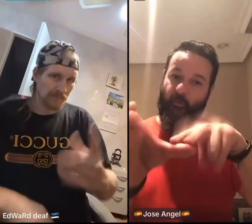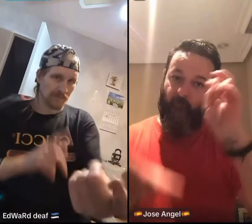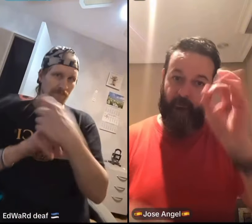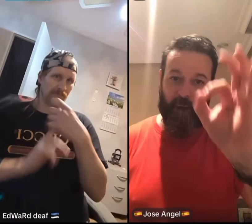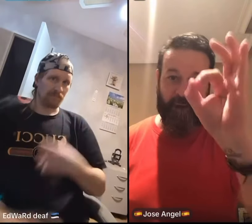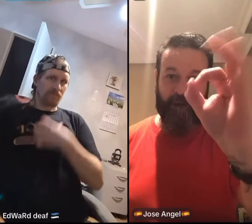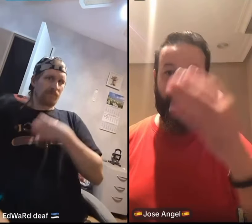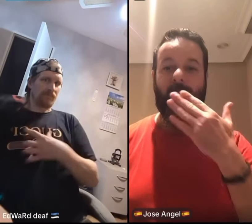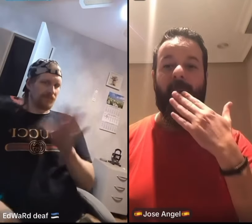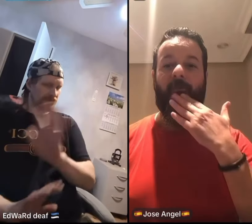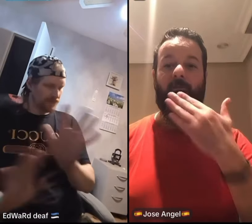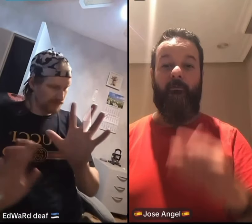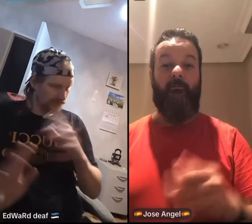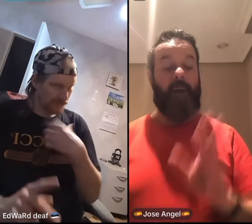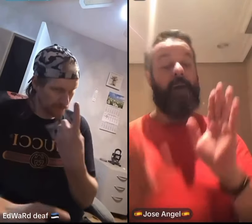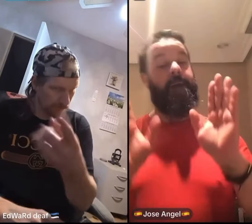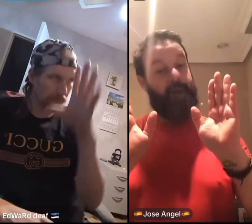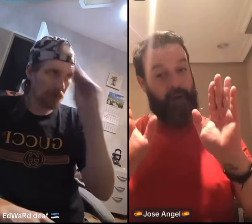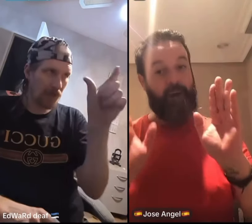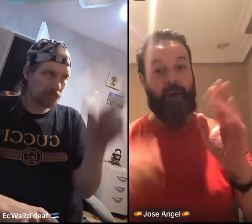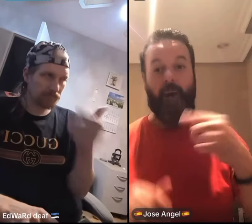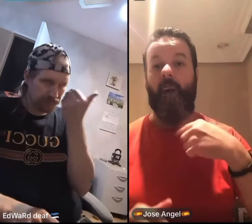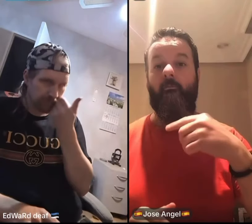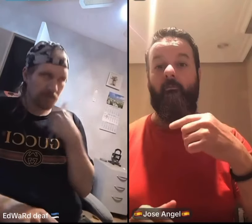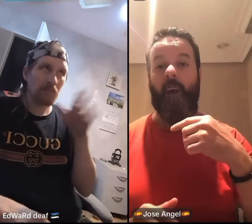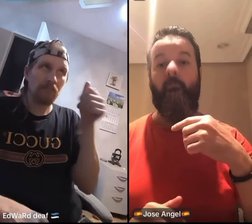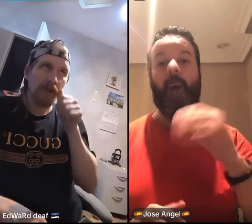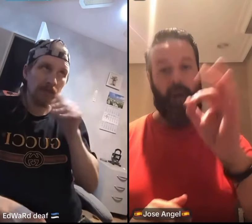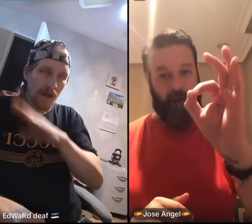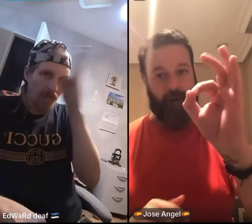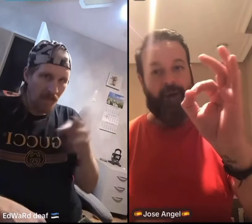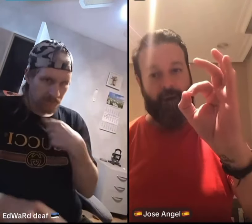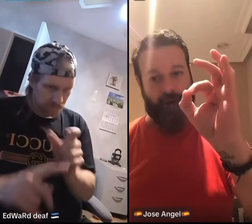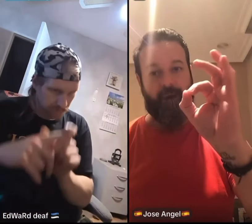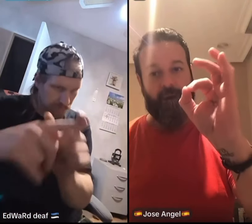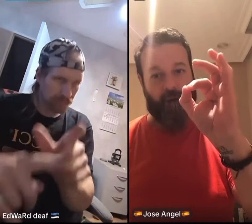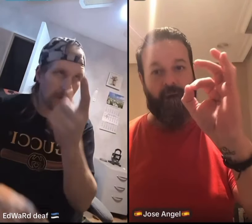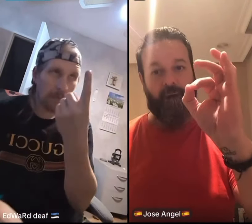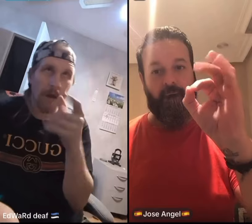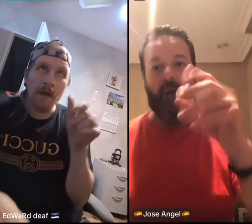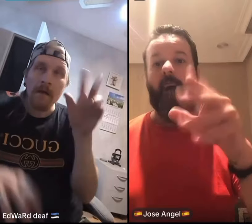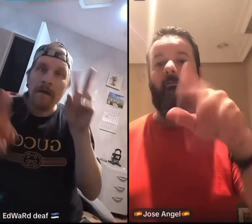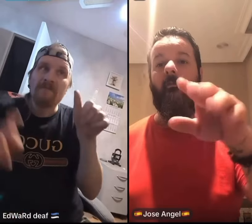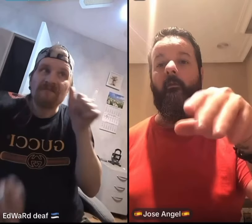was crap. That server, Dunlop wouldn't let me touch it. How was I supposed to make it secure?